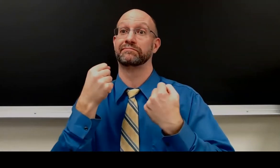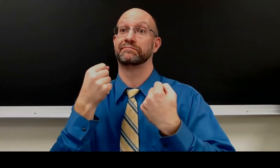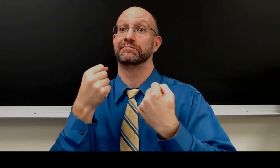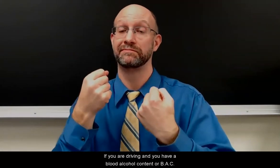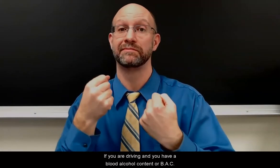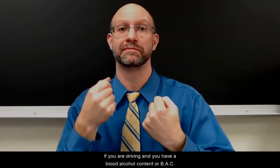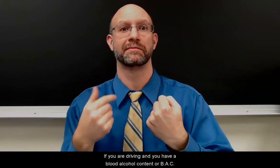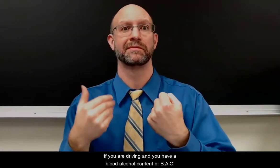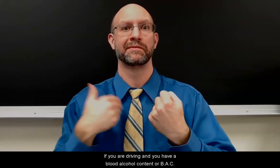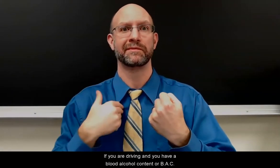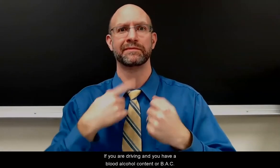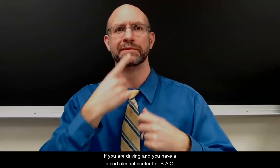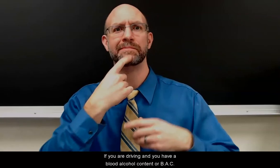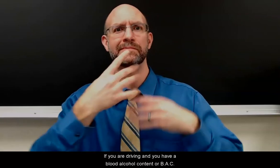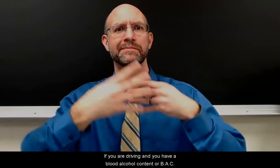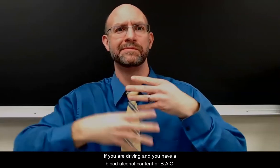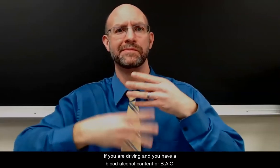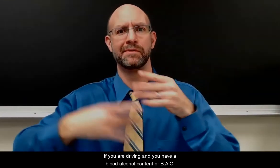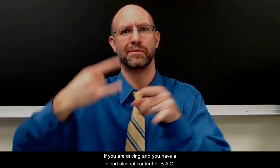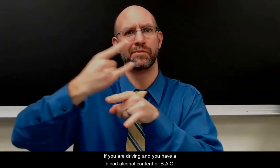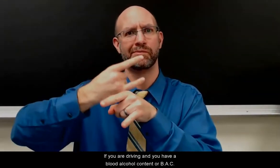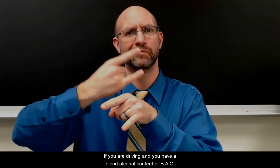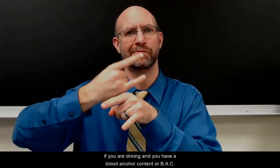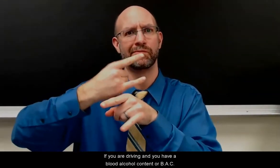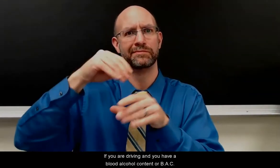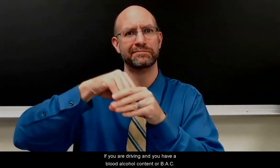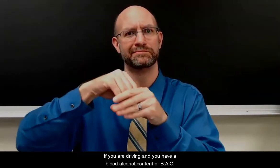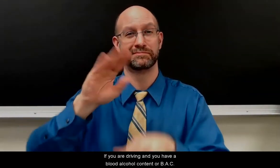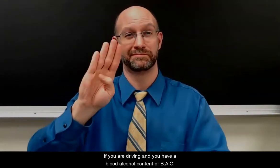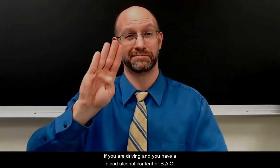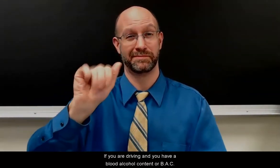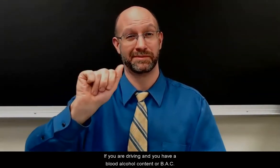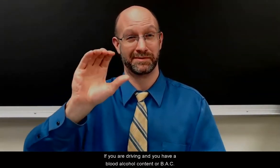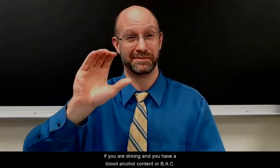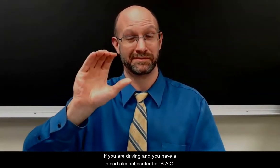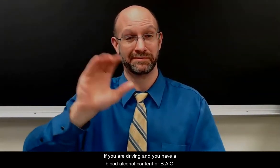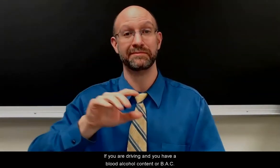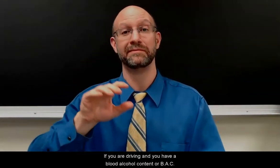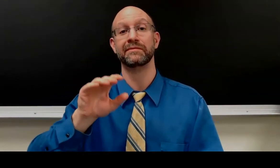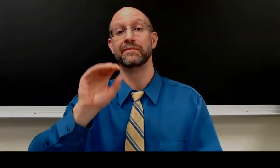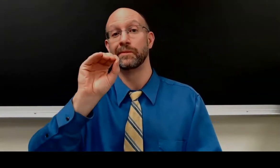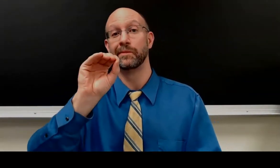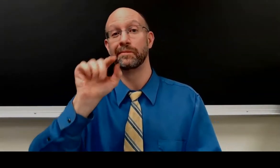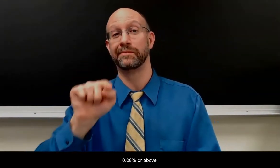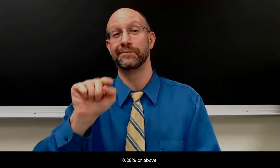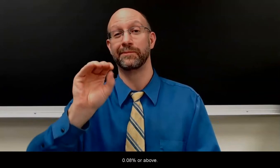If you are driving and you have a blood alcohol content or BAC of 0